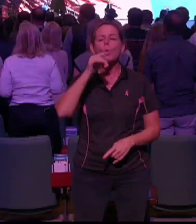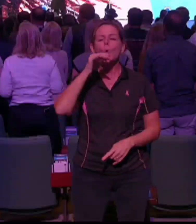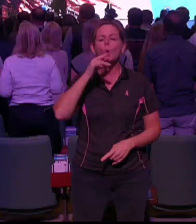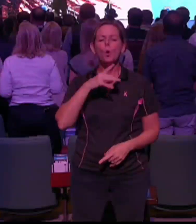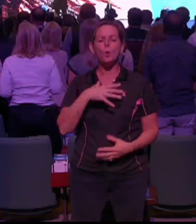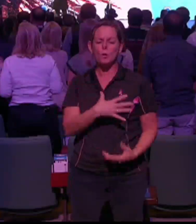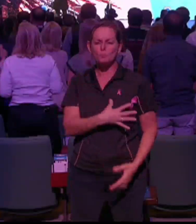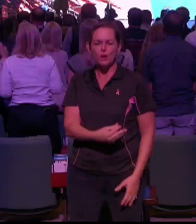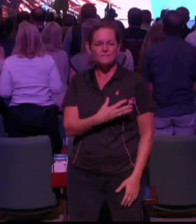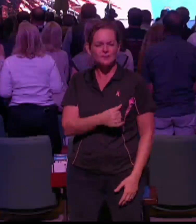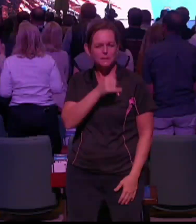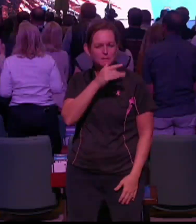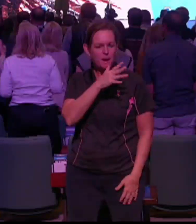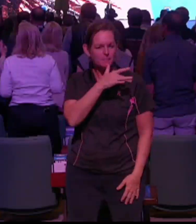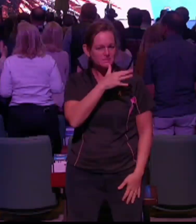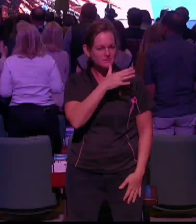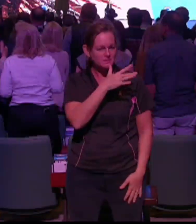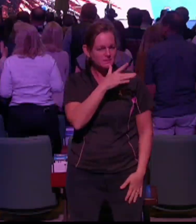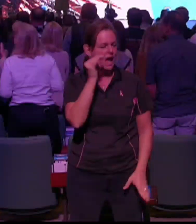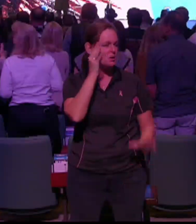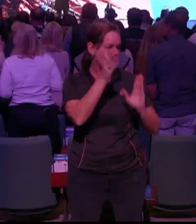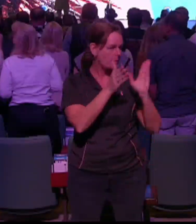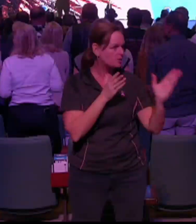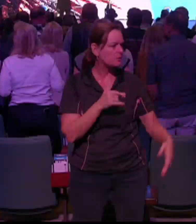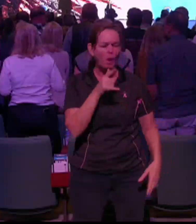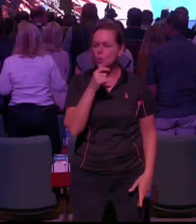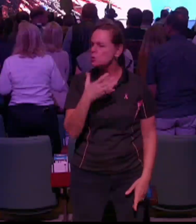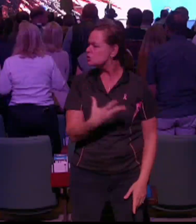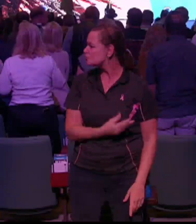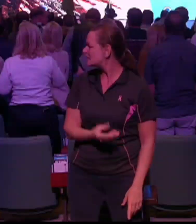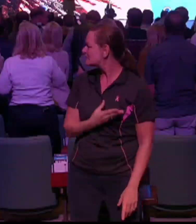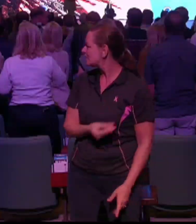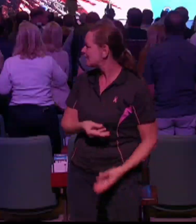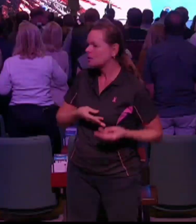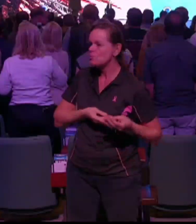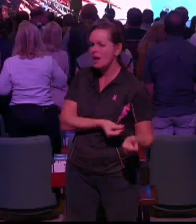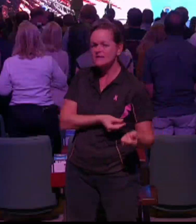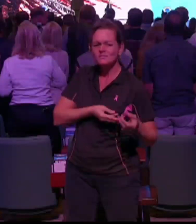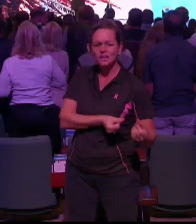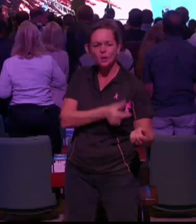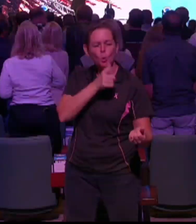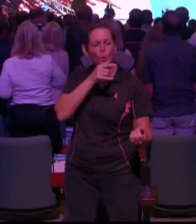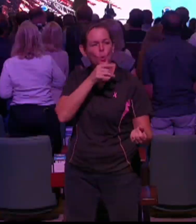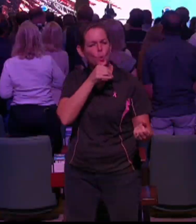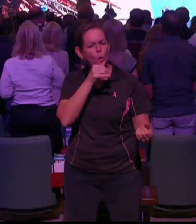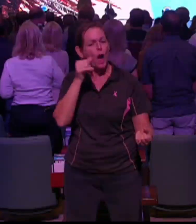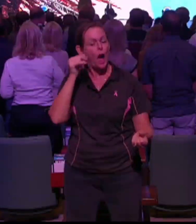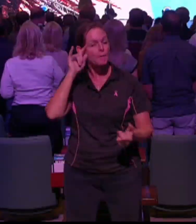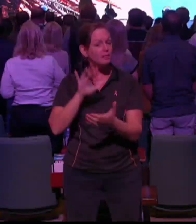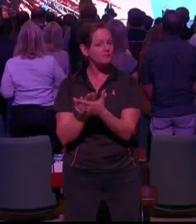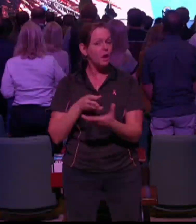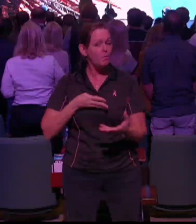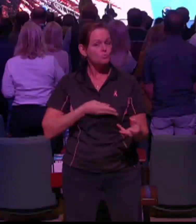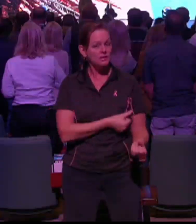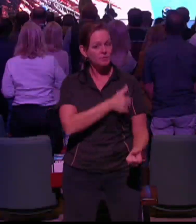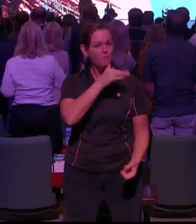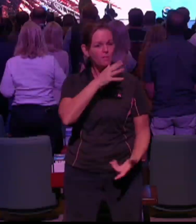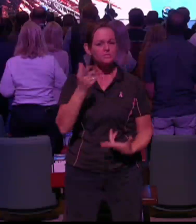mothers? I know sometimes this can be embarrassing. But, you know, I believe that breastfeeding mothers also need to be part of changing the world.